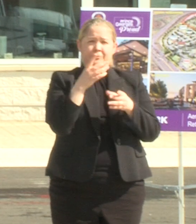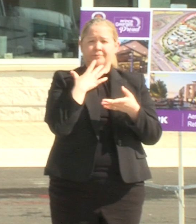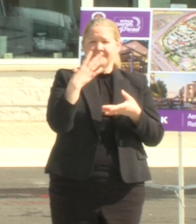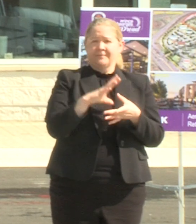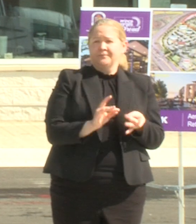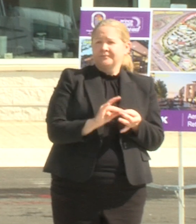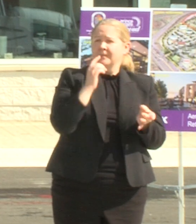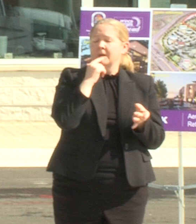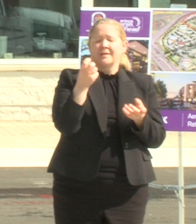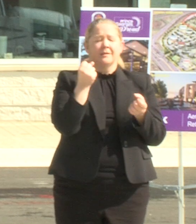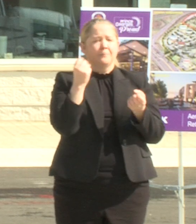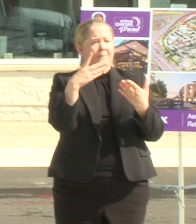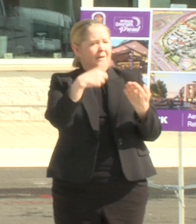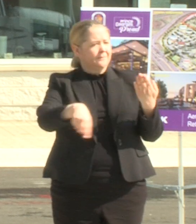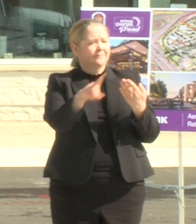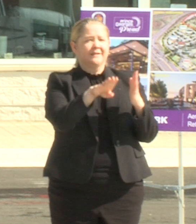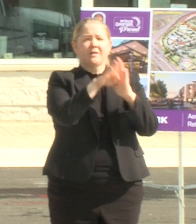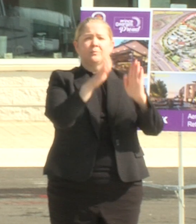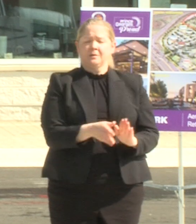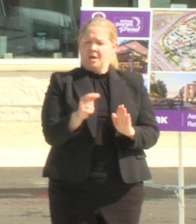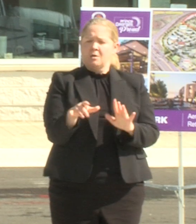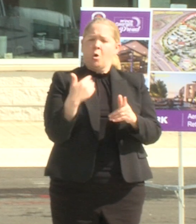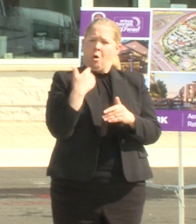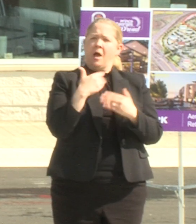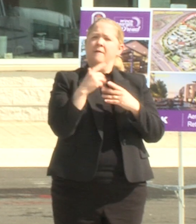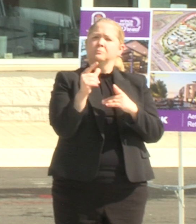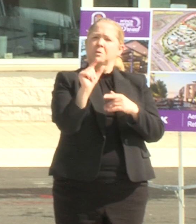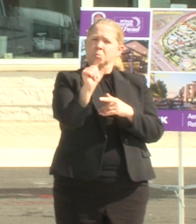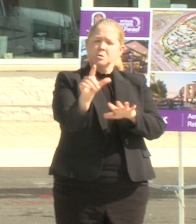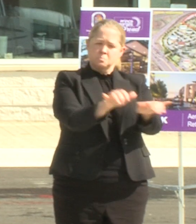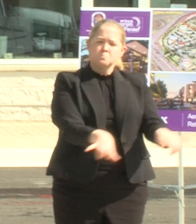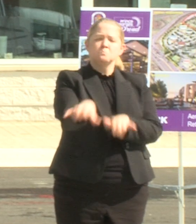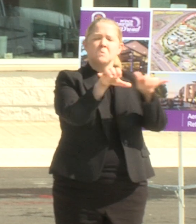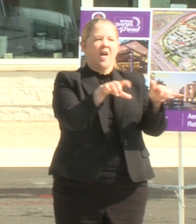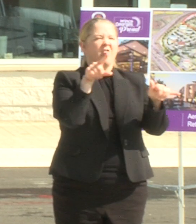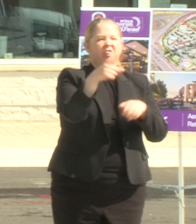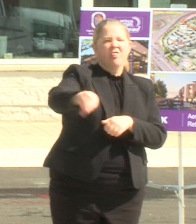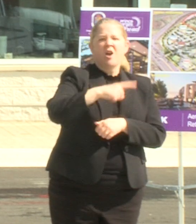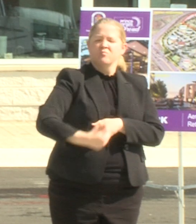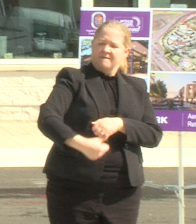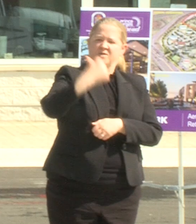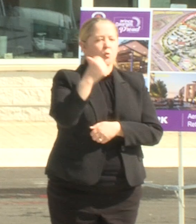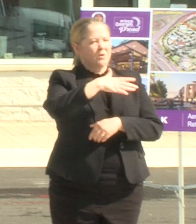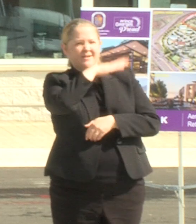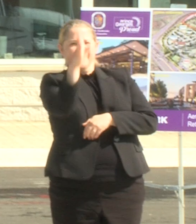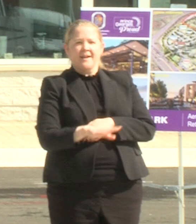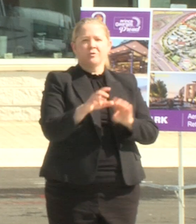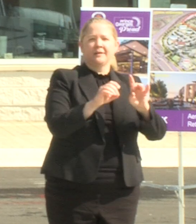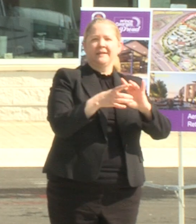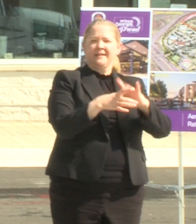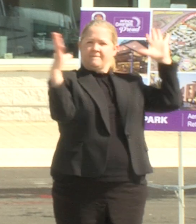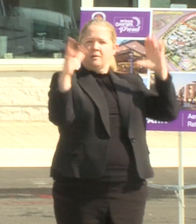developers and they each have a similar story they refused to give up on Prince George's county this particular